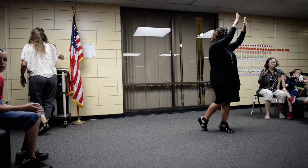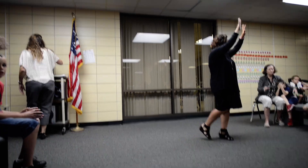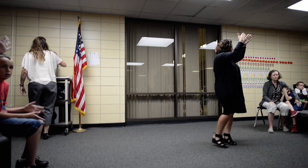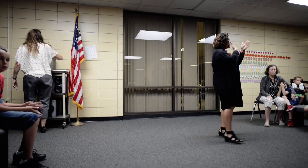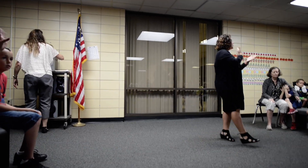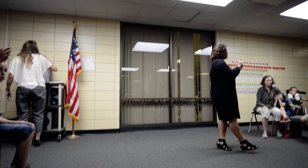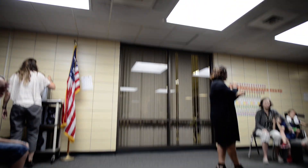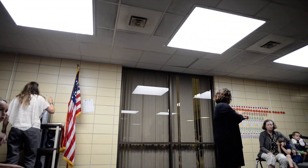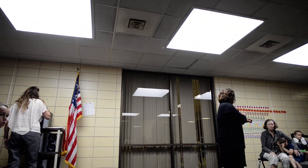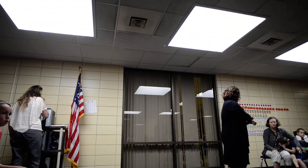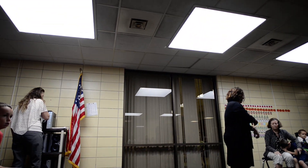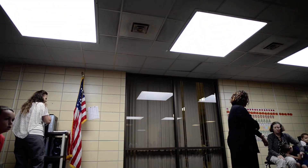You're so so cute! Oh! Oh!